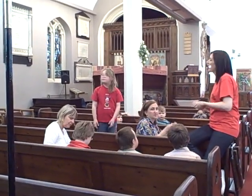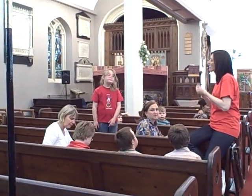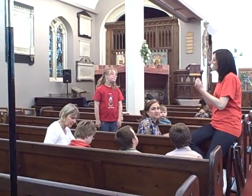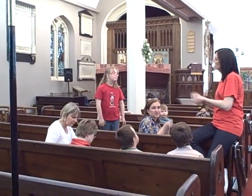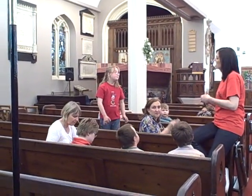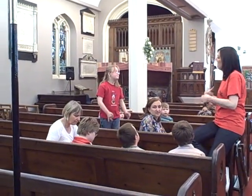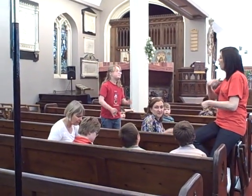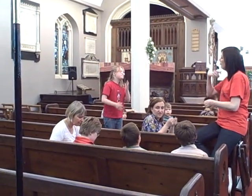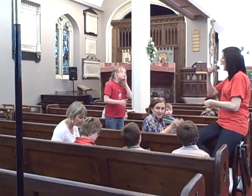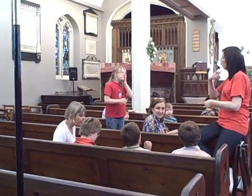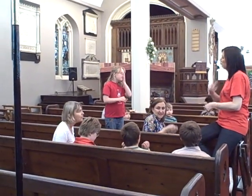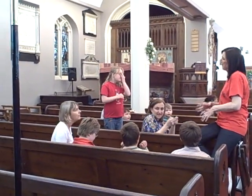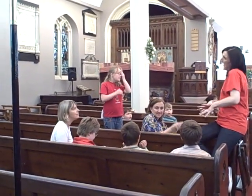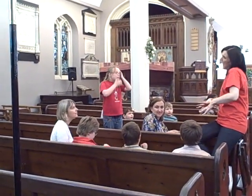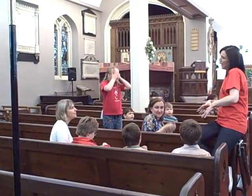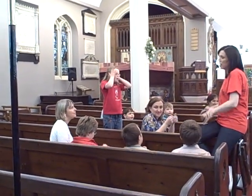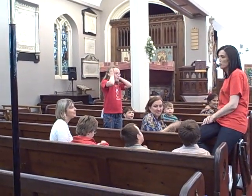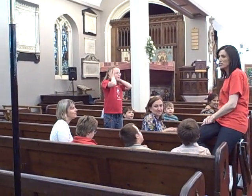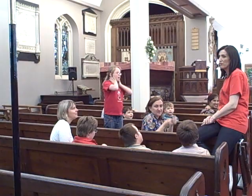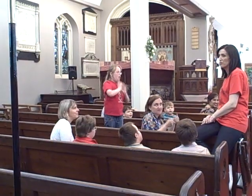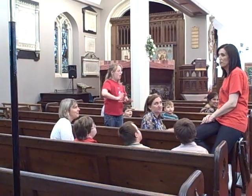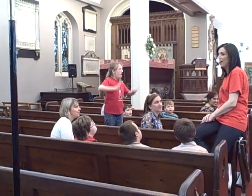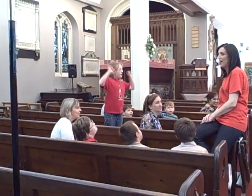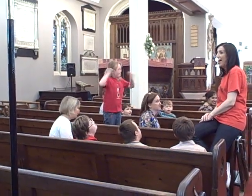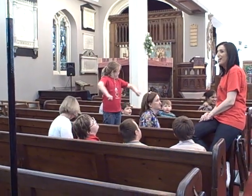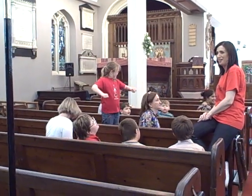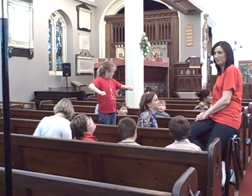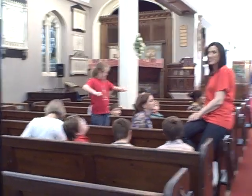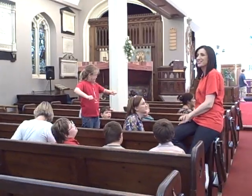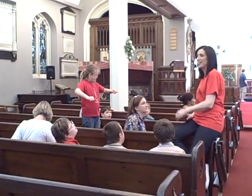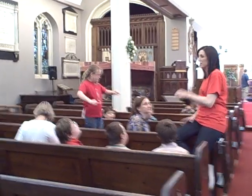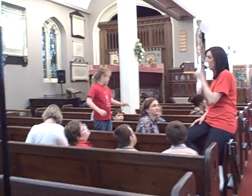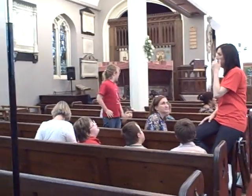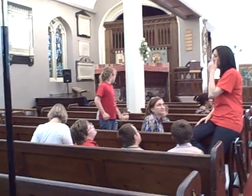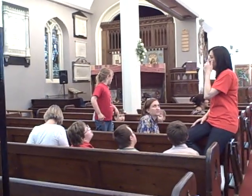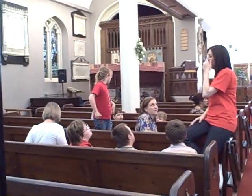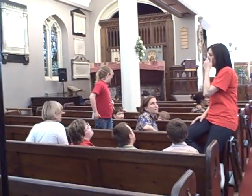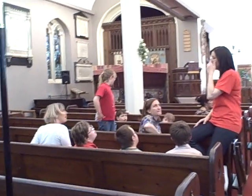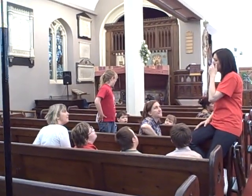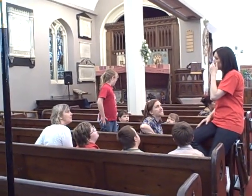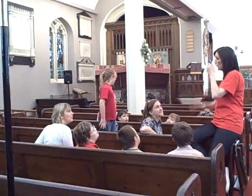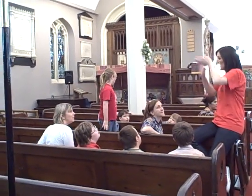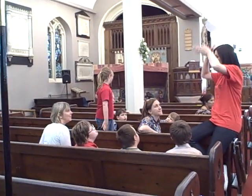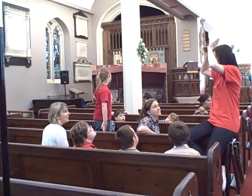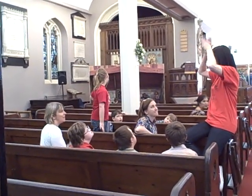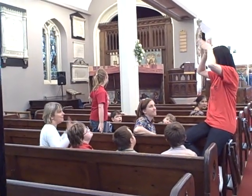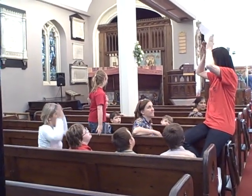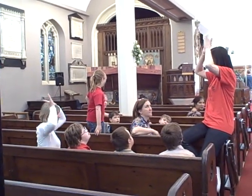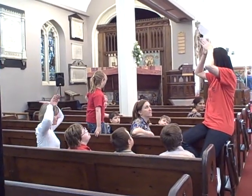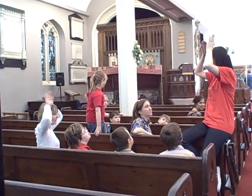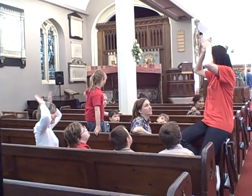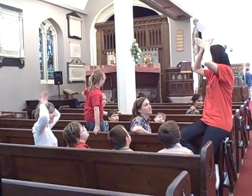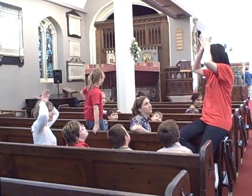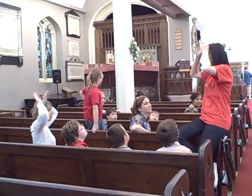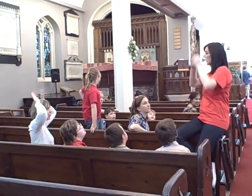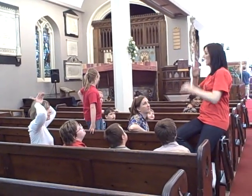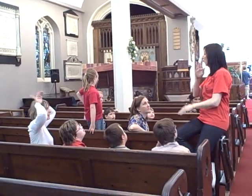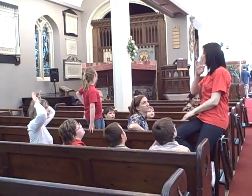hey, you're lovely. Hey, it's a bit fun. Lovely to say that, and then the little gone through our ears. And our song is